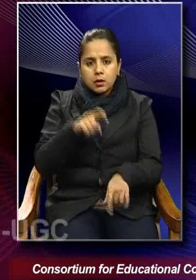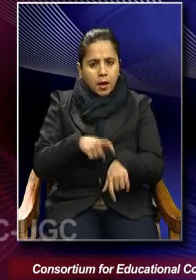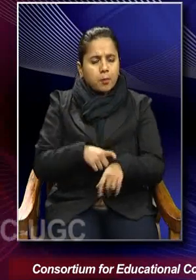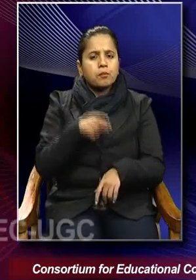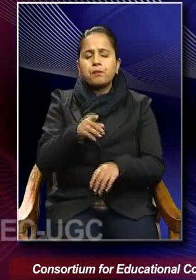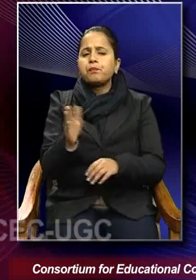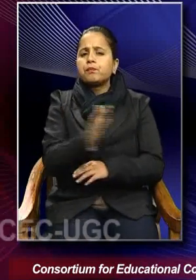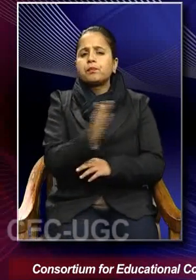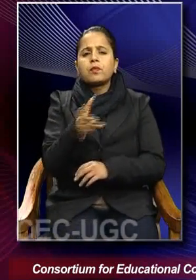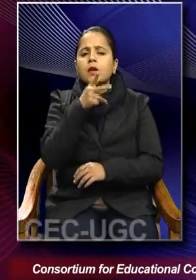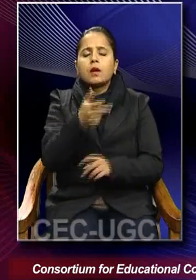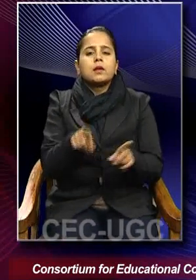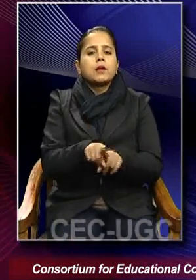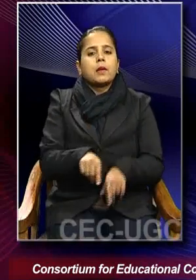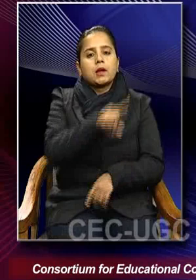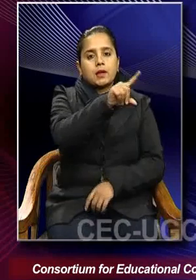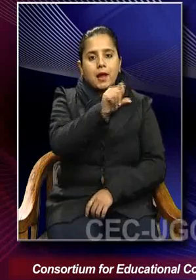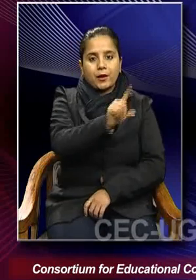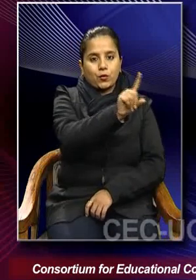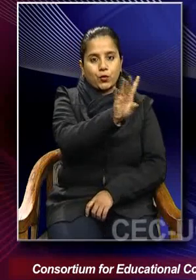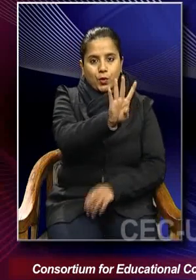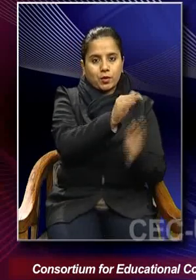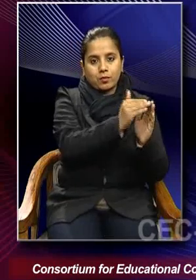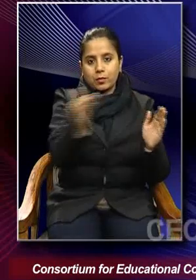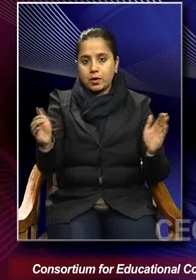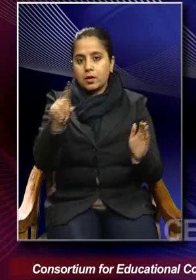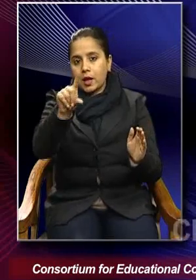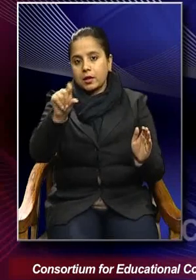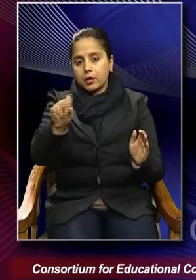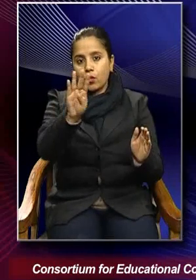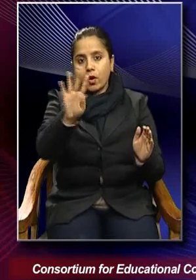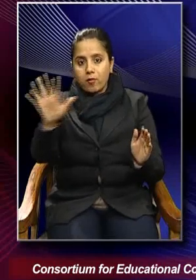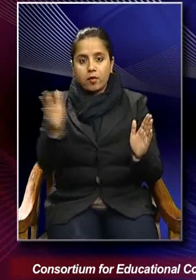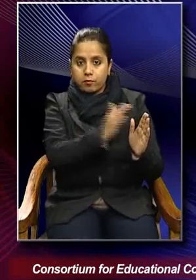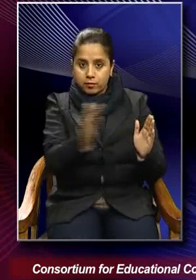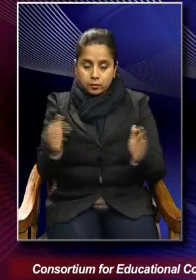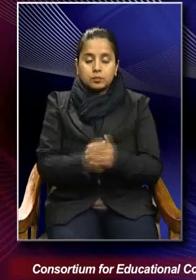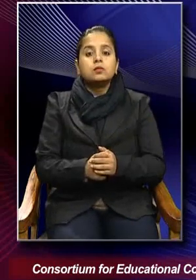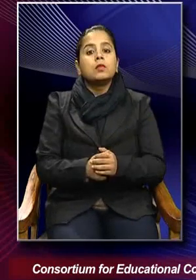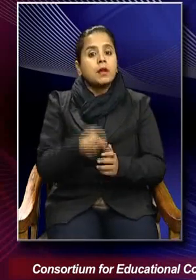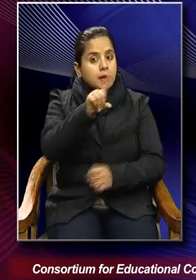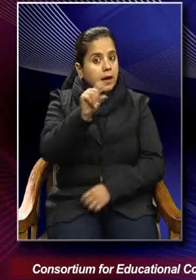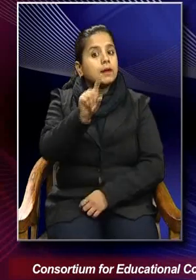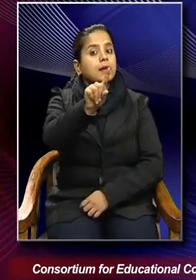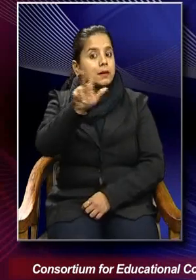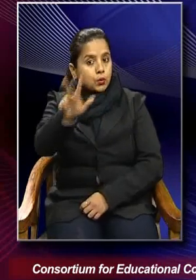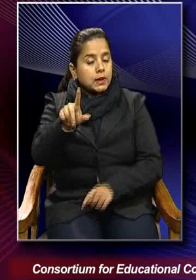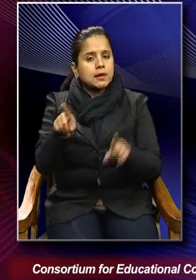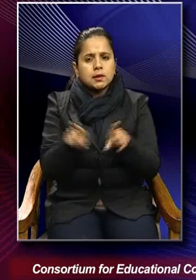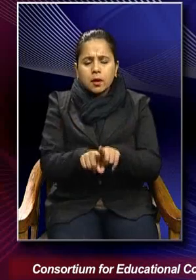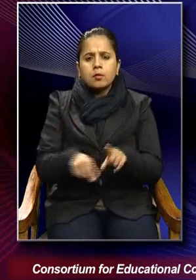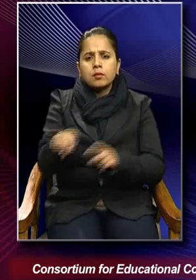from say 1914 to around 1945 or for that matter 1918 to